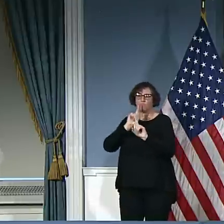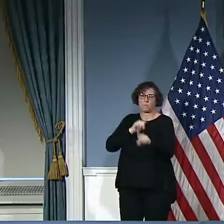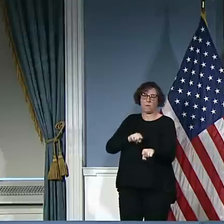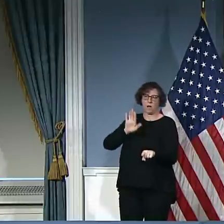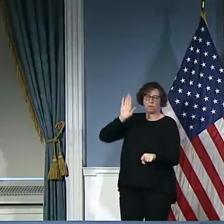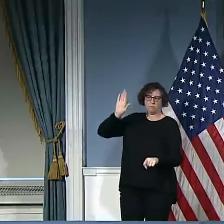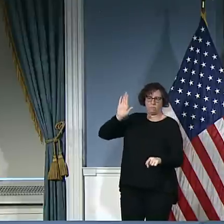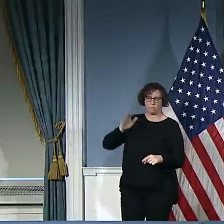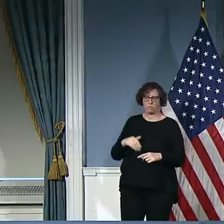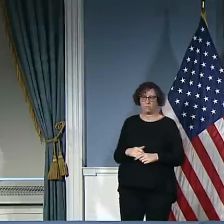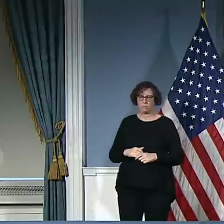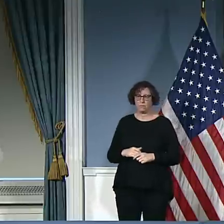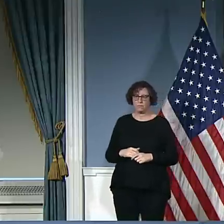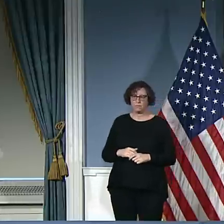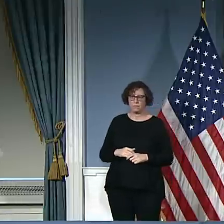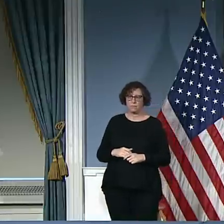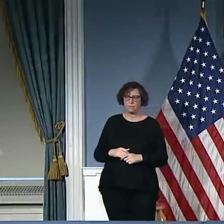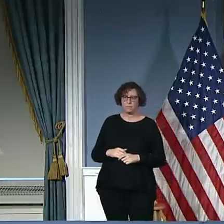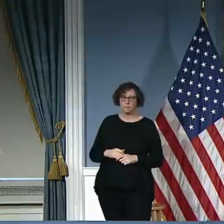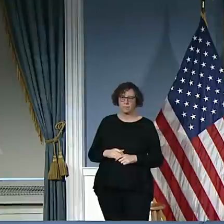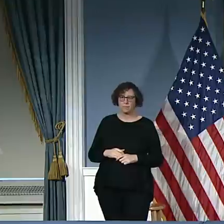Next, we have Janan from Cranes.